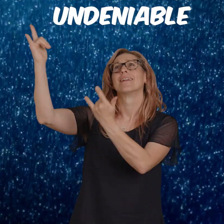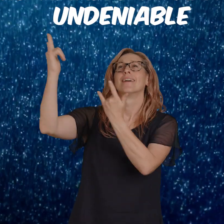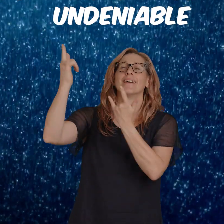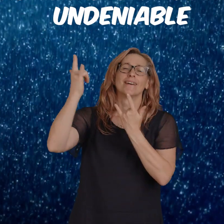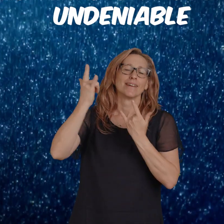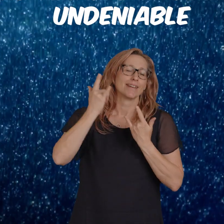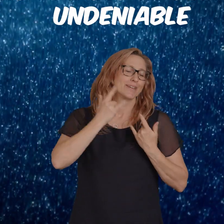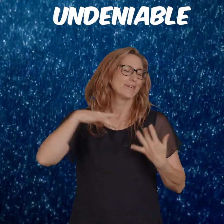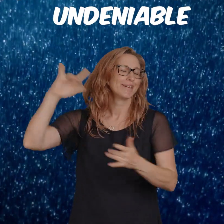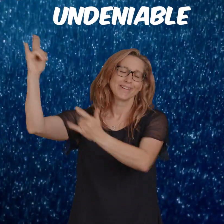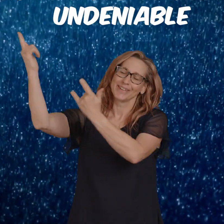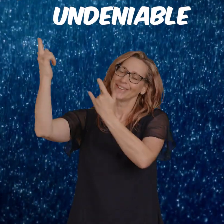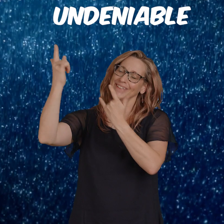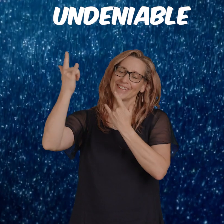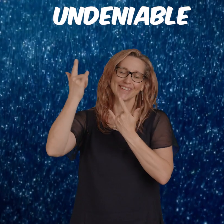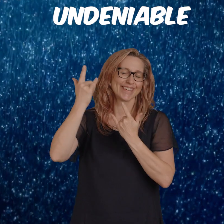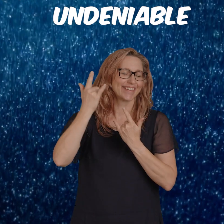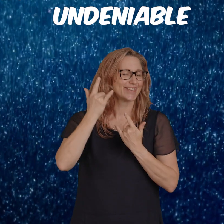love undeniable.